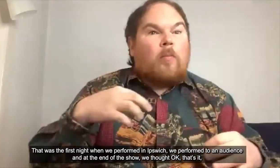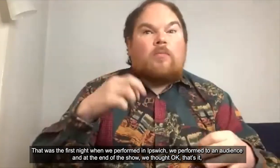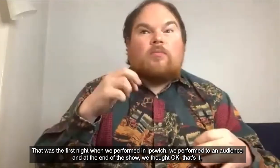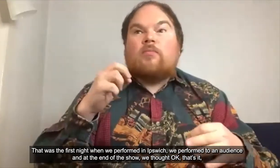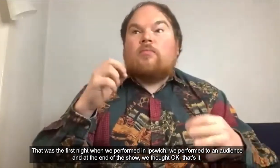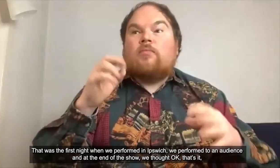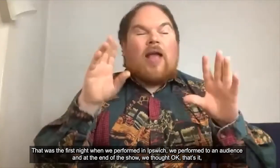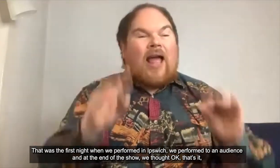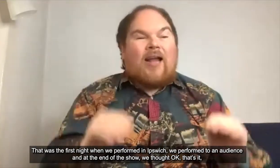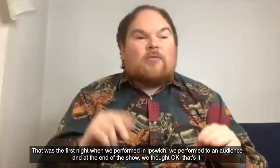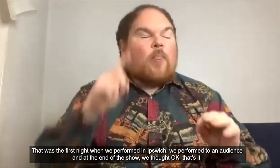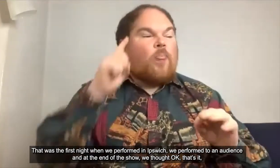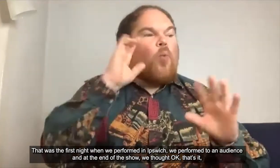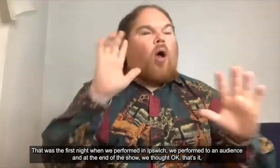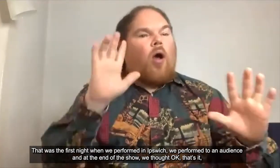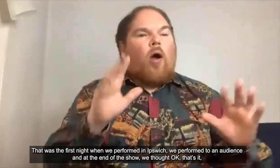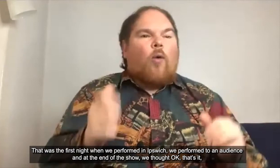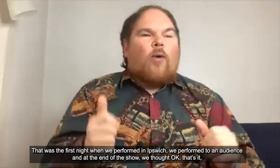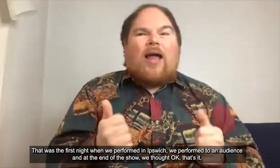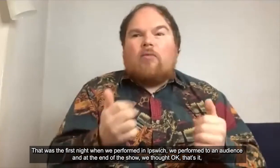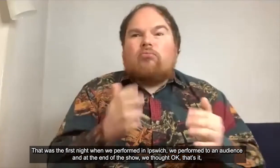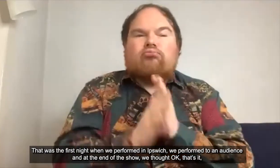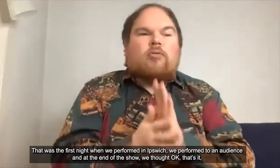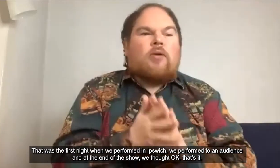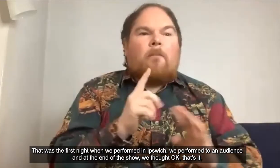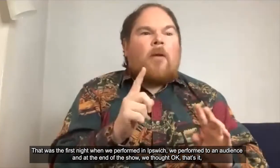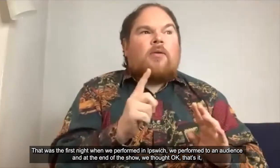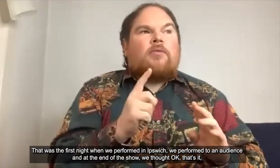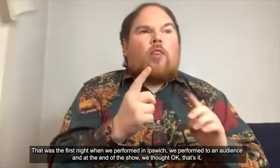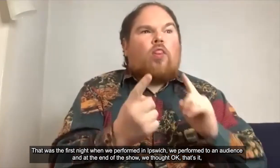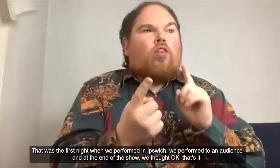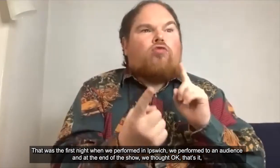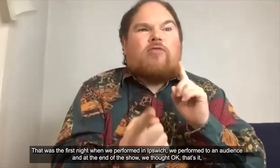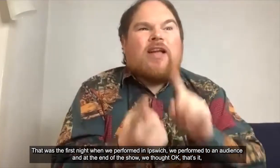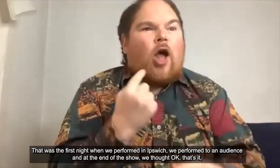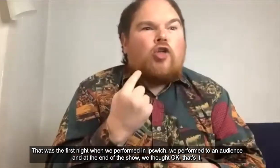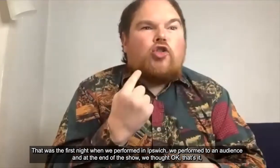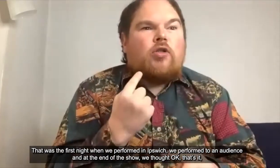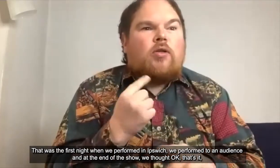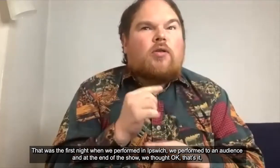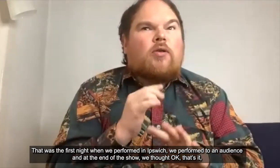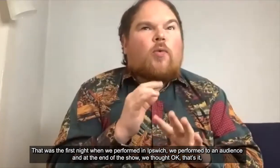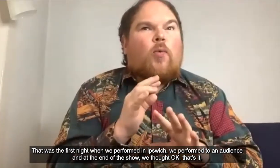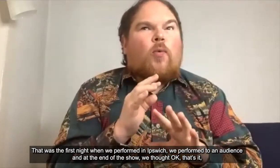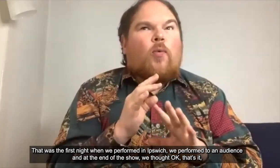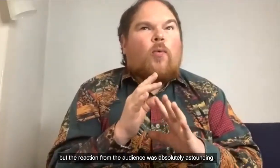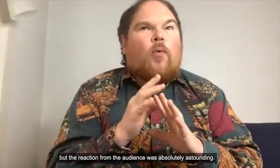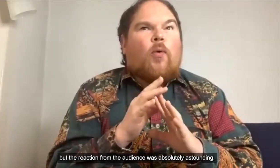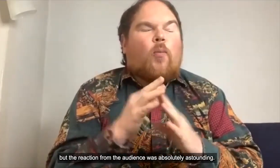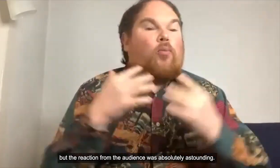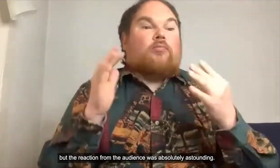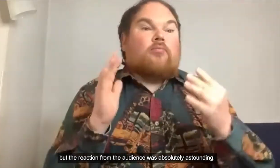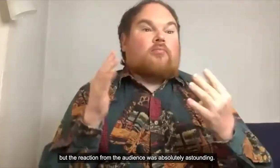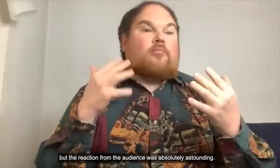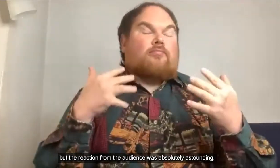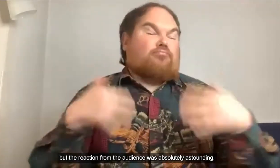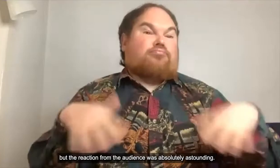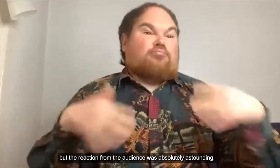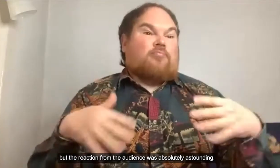it was we performed to an audience and at the end of the show we thought okay that's it but the reaction from the audience was